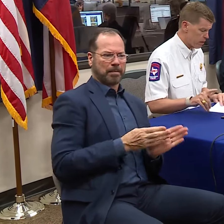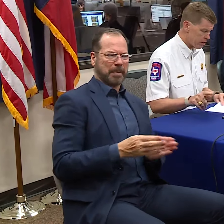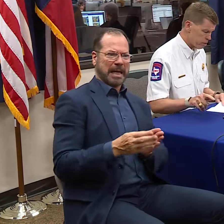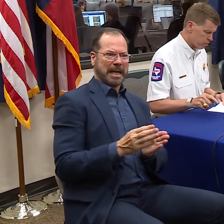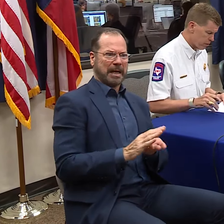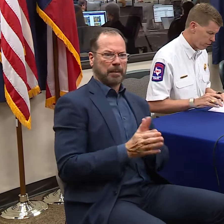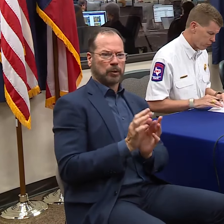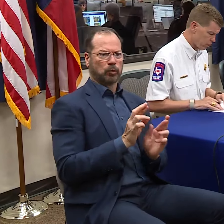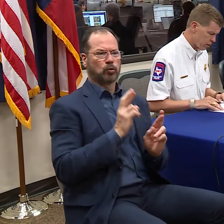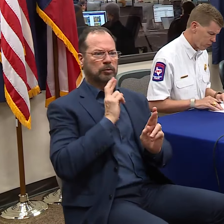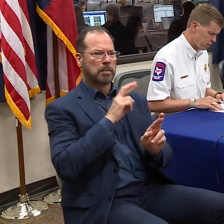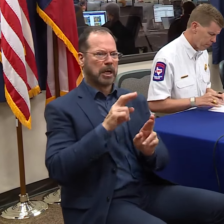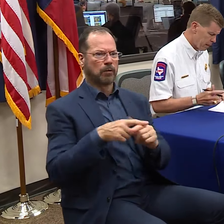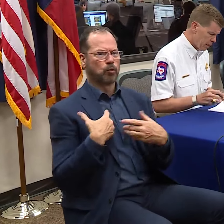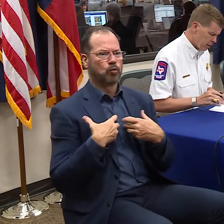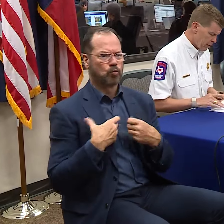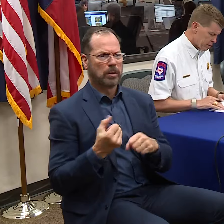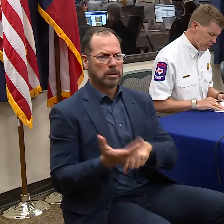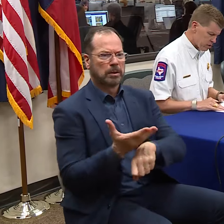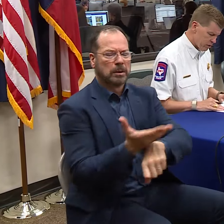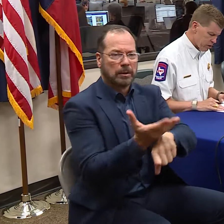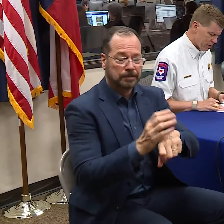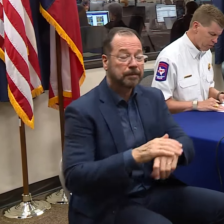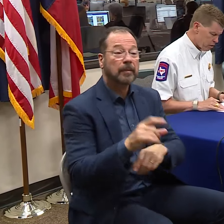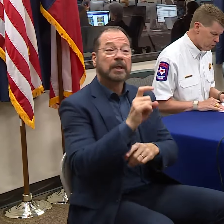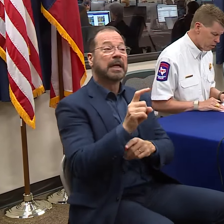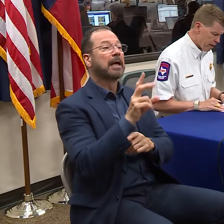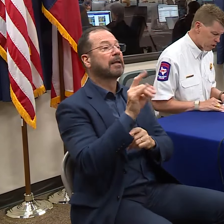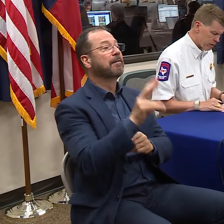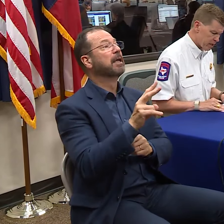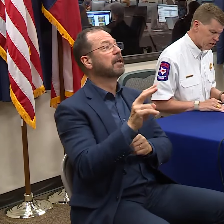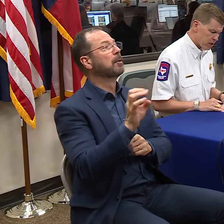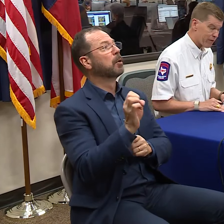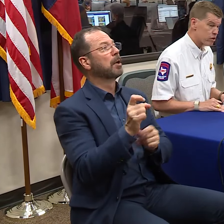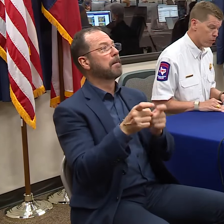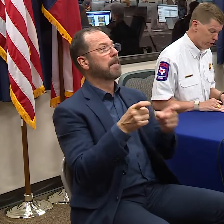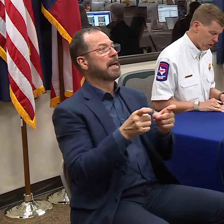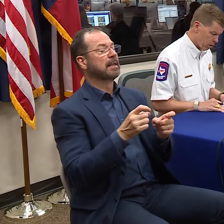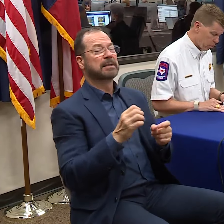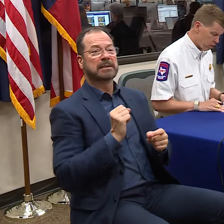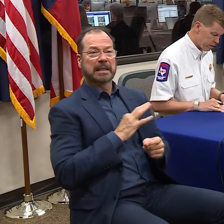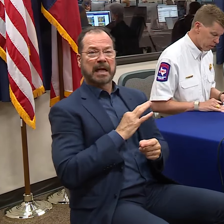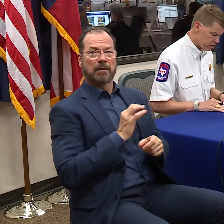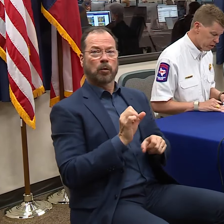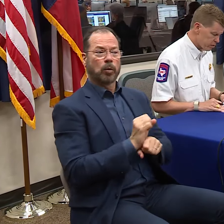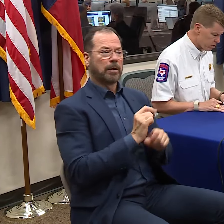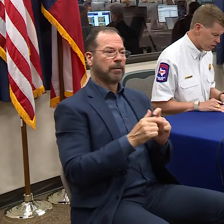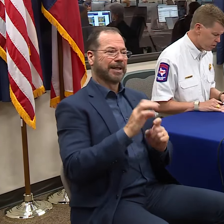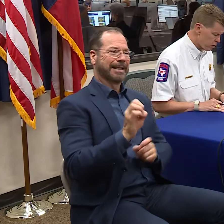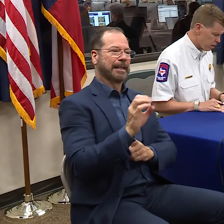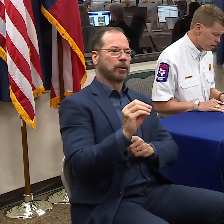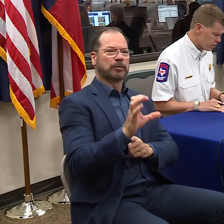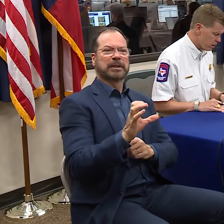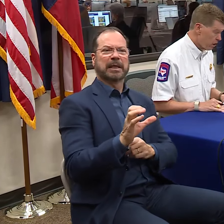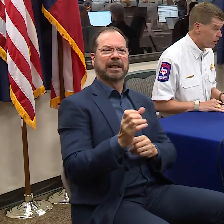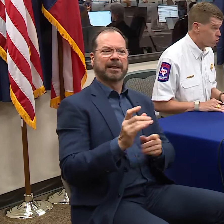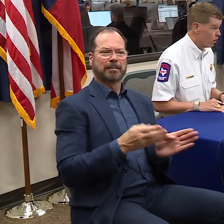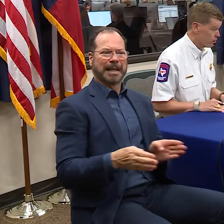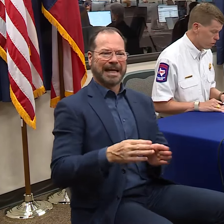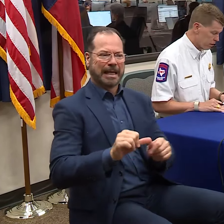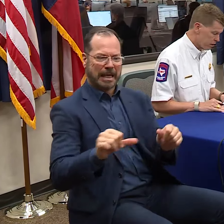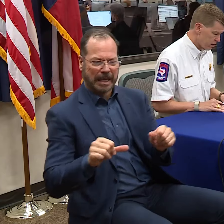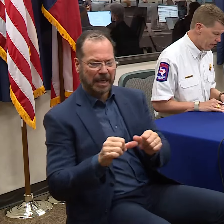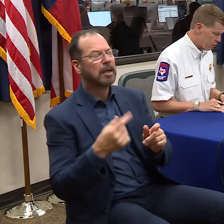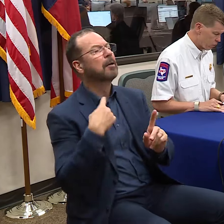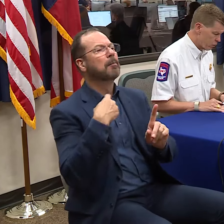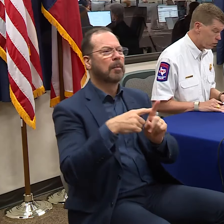move into response, and prepare for recovery. The Texas Division of Emergency Management has staff supporting our local EOCs and staging areas, as